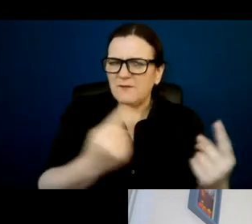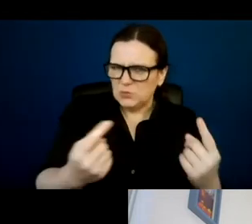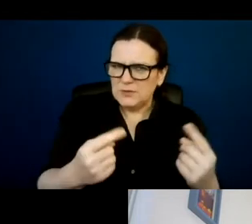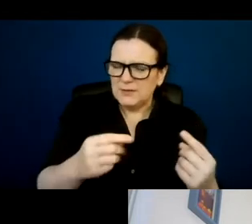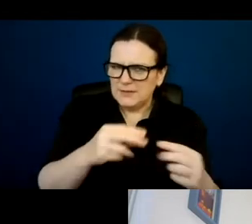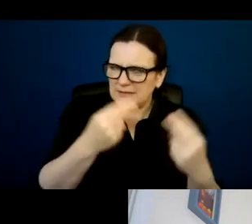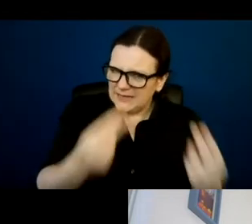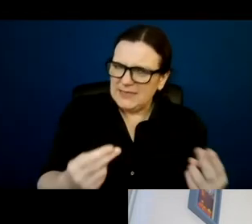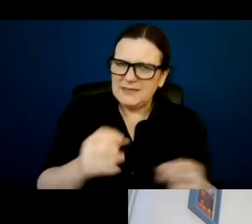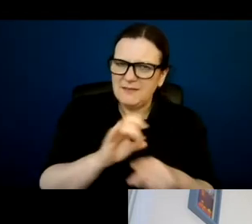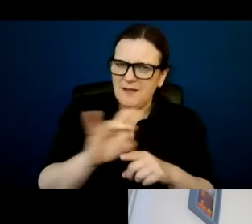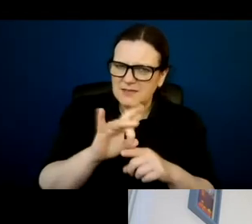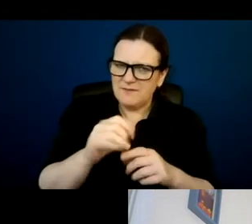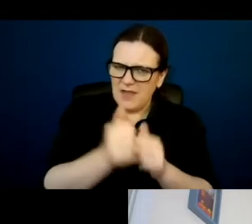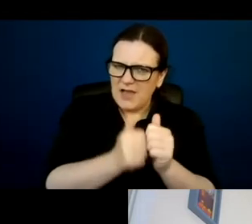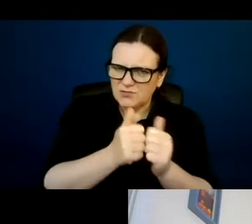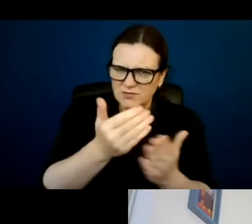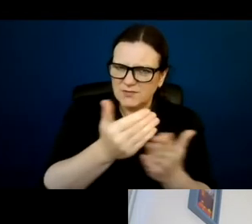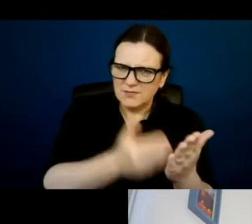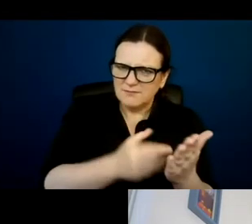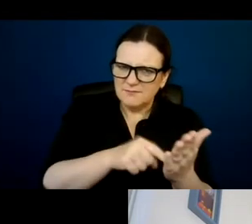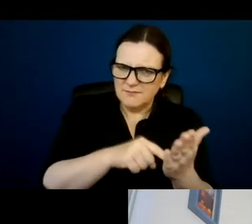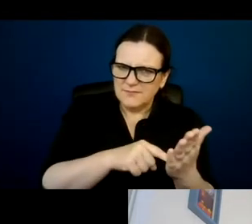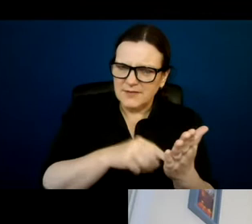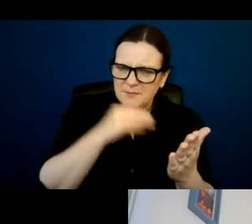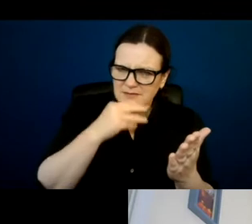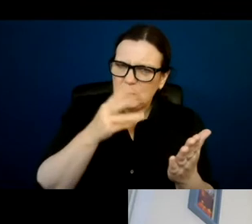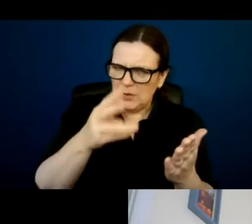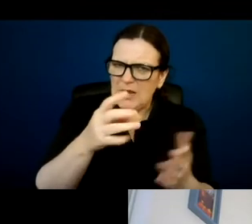to take the action that they will take in the future.